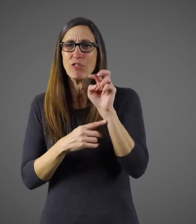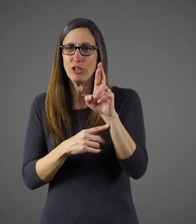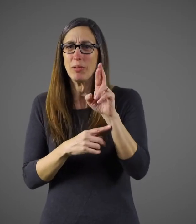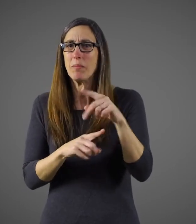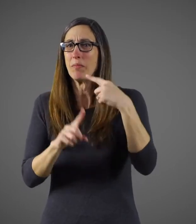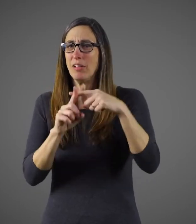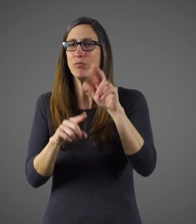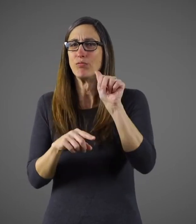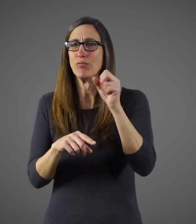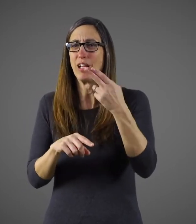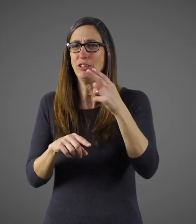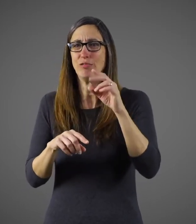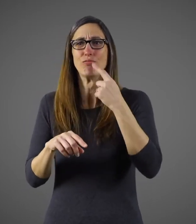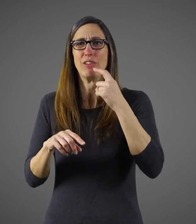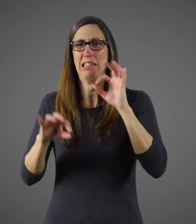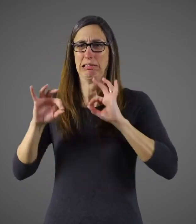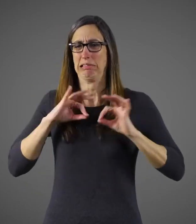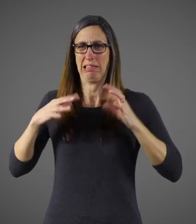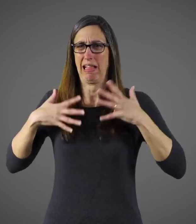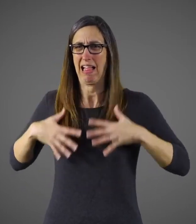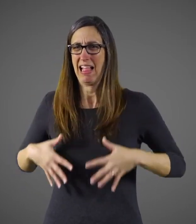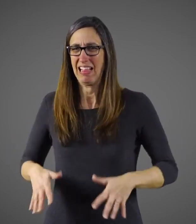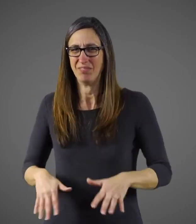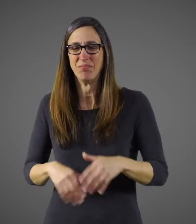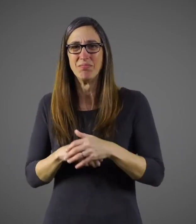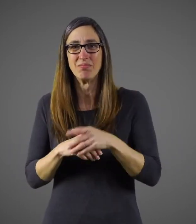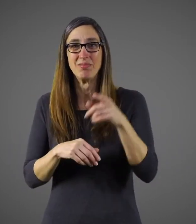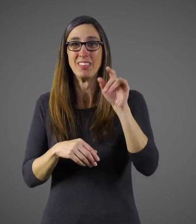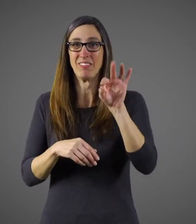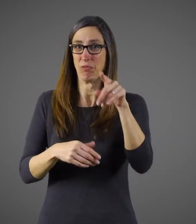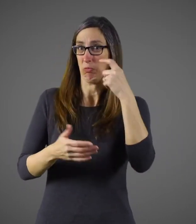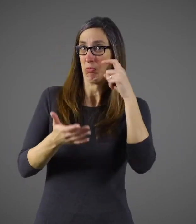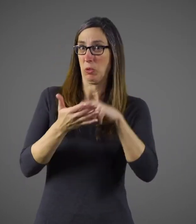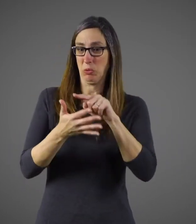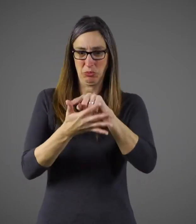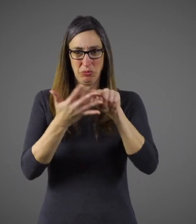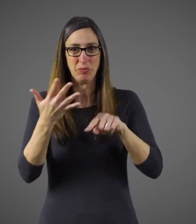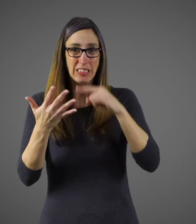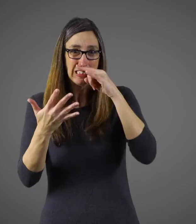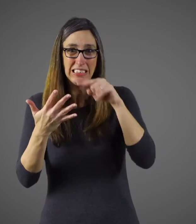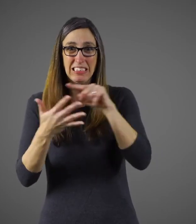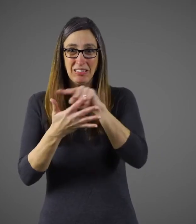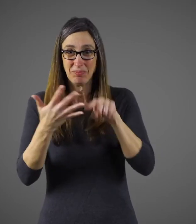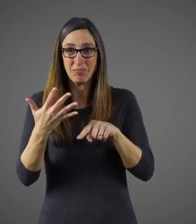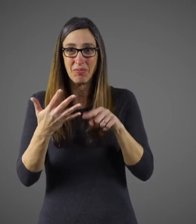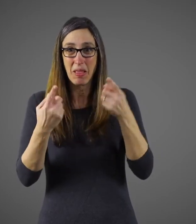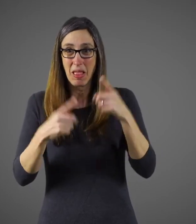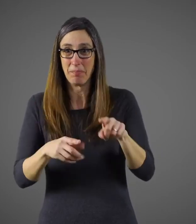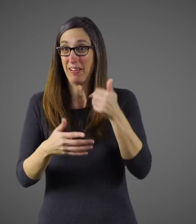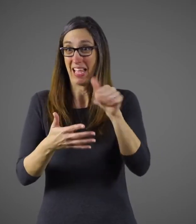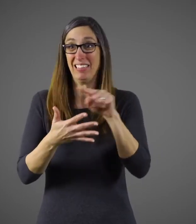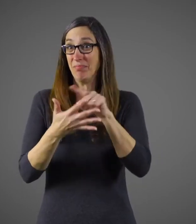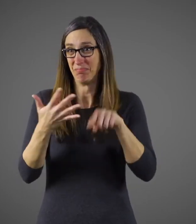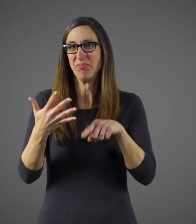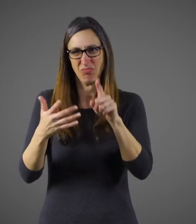and a rash at the same time. If you notice any of these symptoms, take the child to the ER.